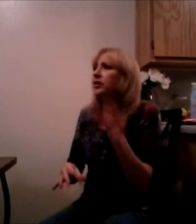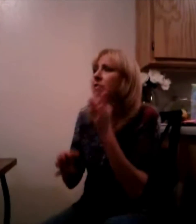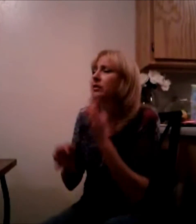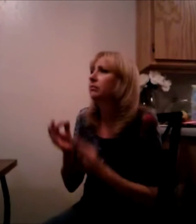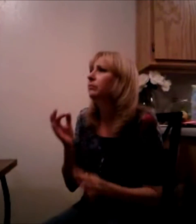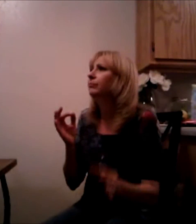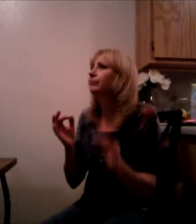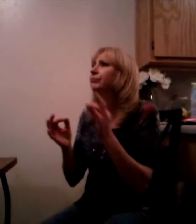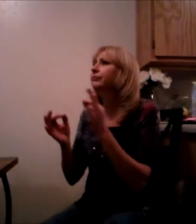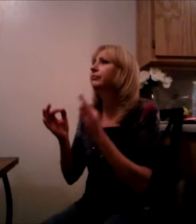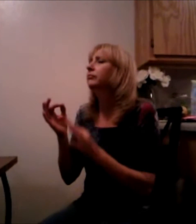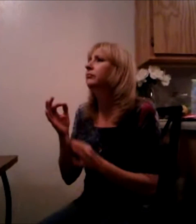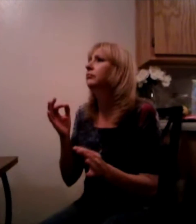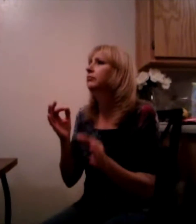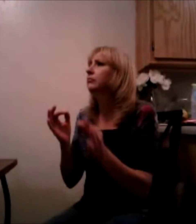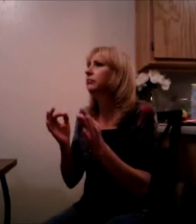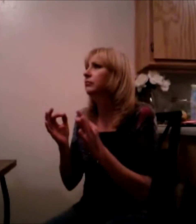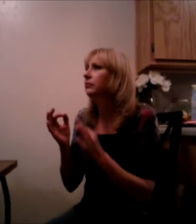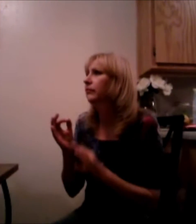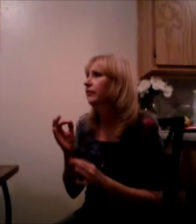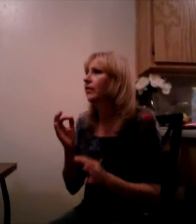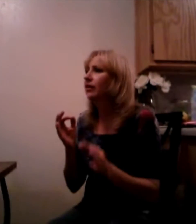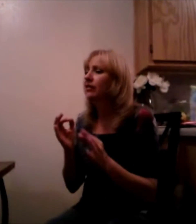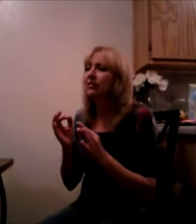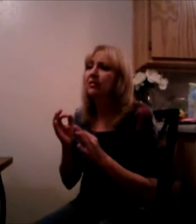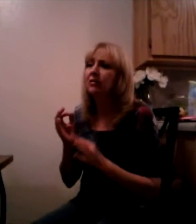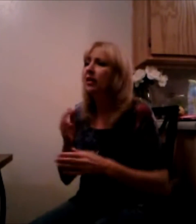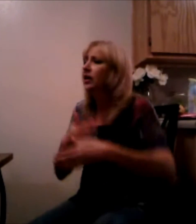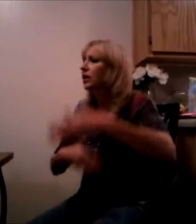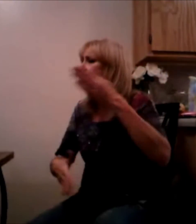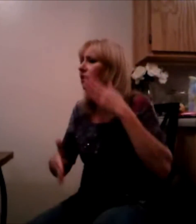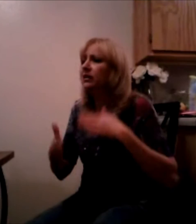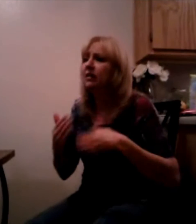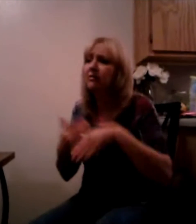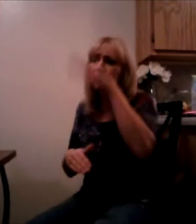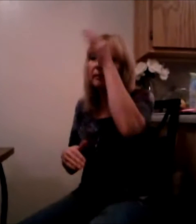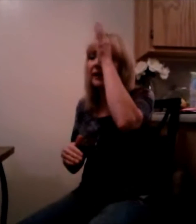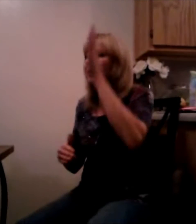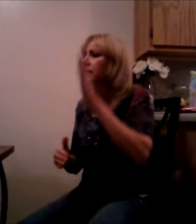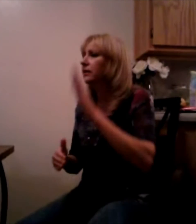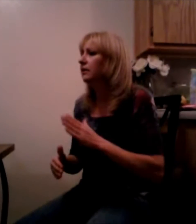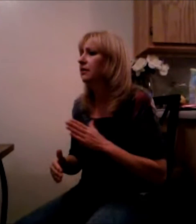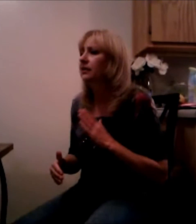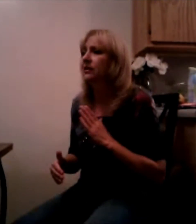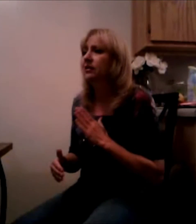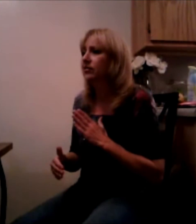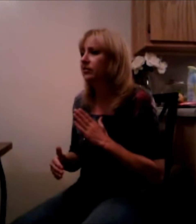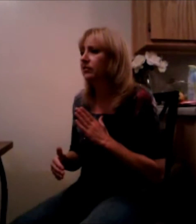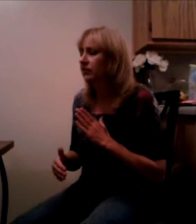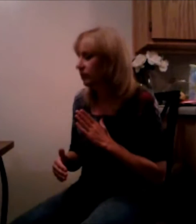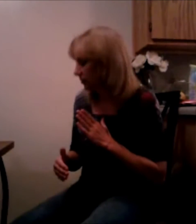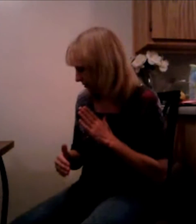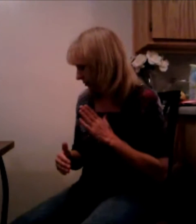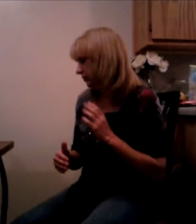kind of man Be